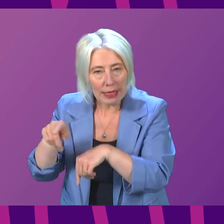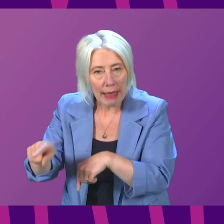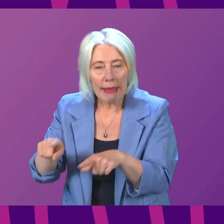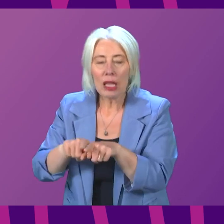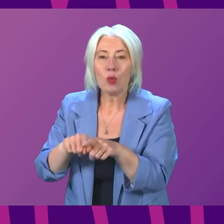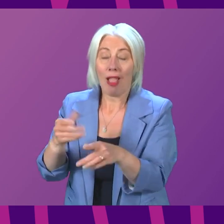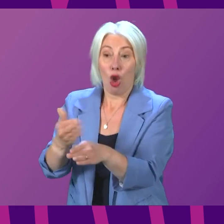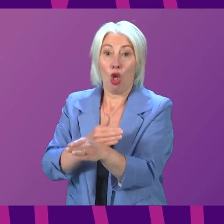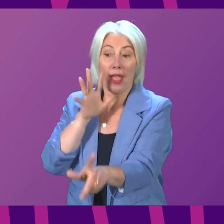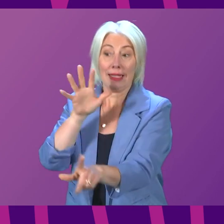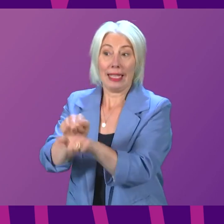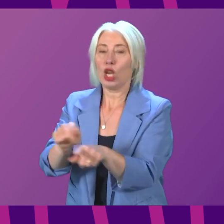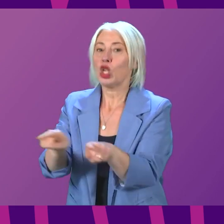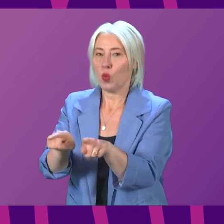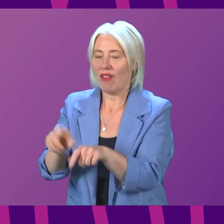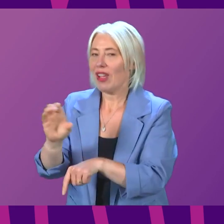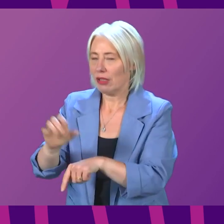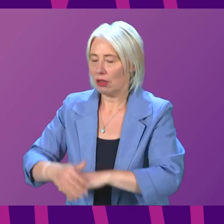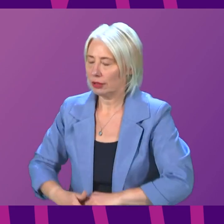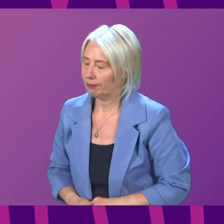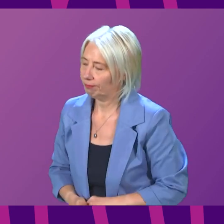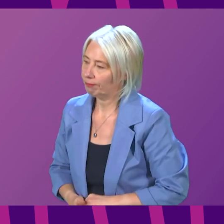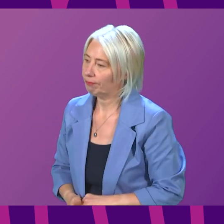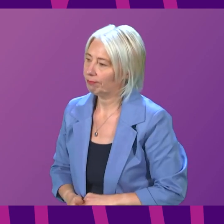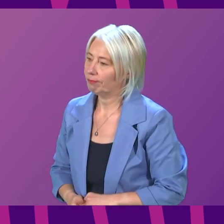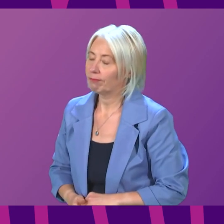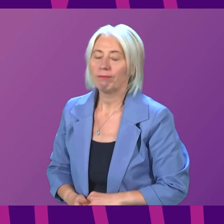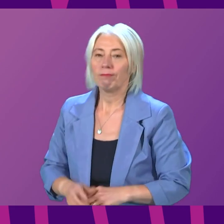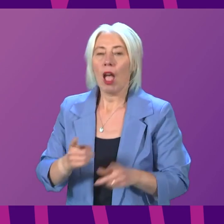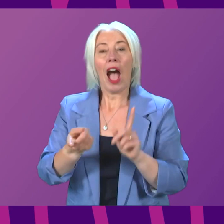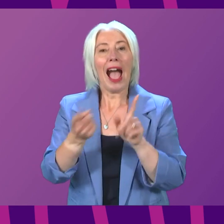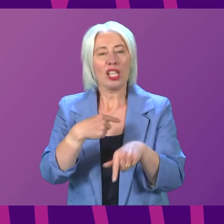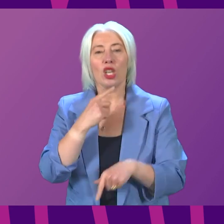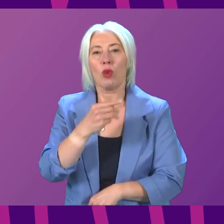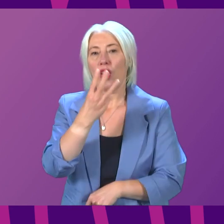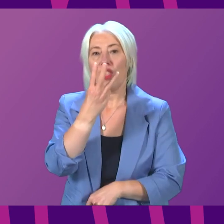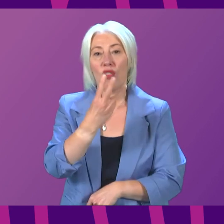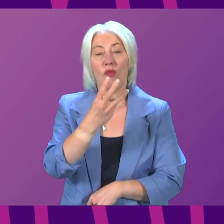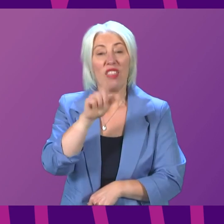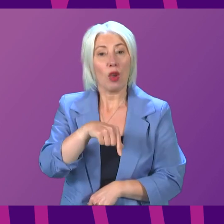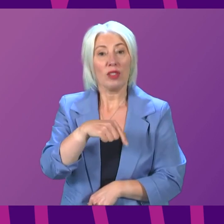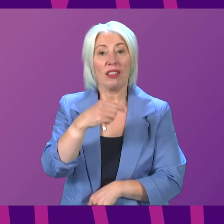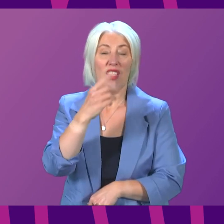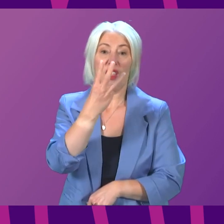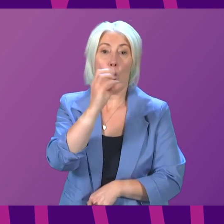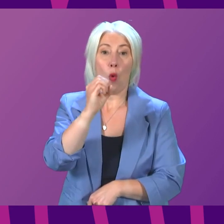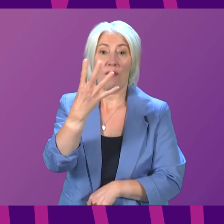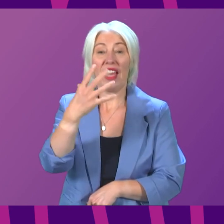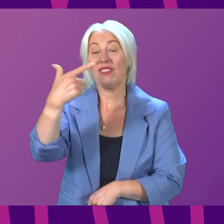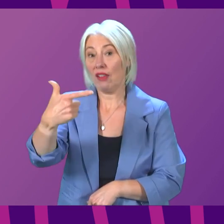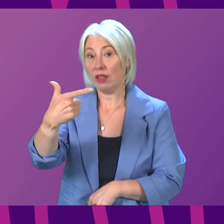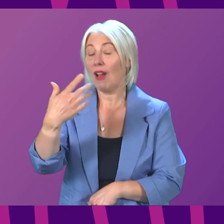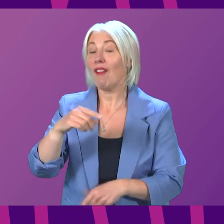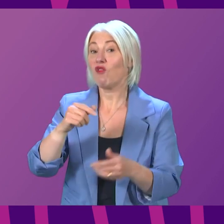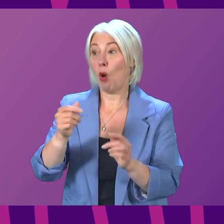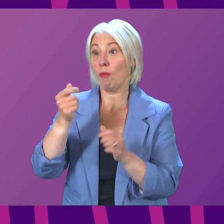earlier detection of cancer. Anna Sarwar. The answer the First Minister was looking for was 3,057. Since the election campaign last